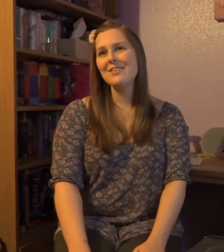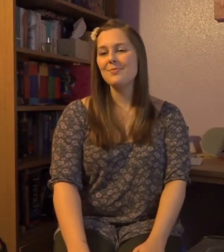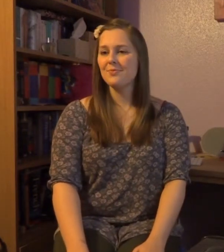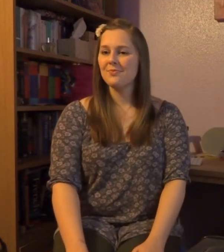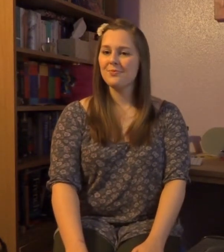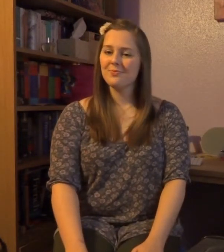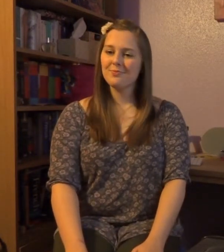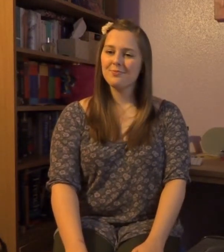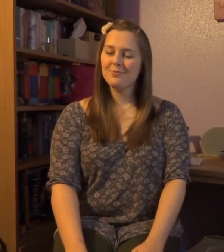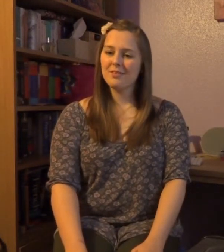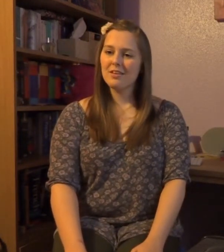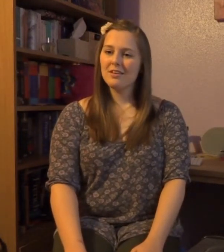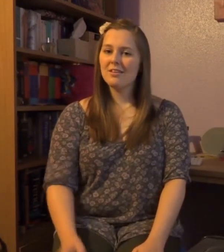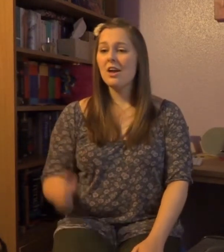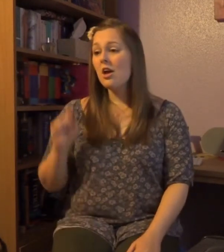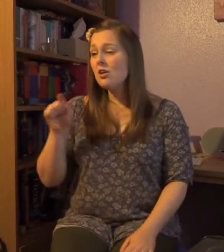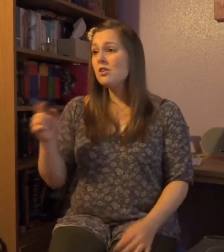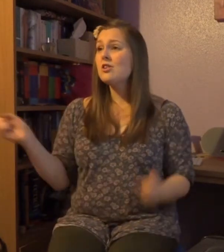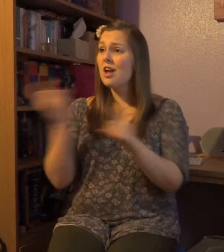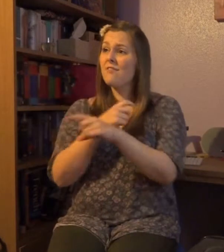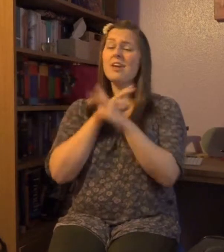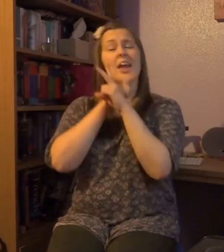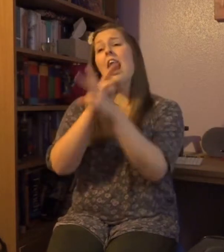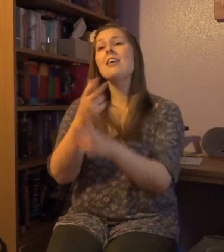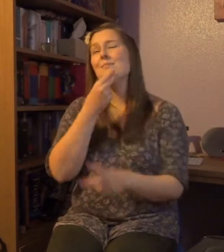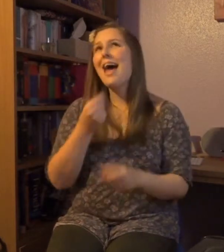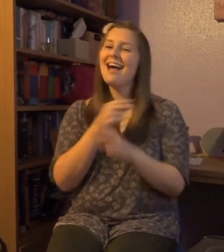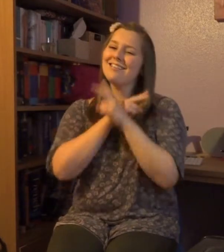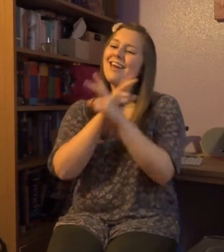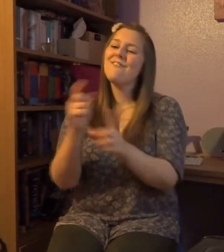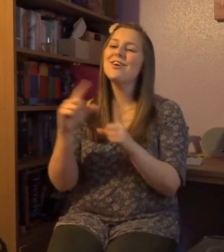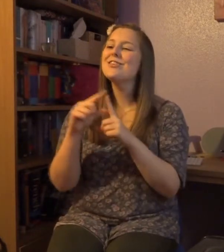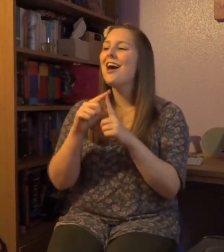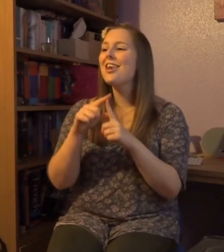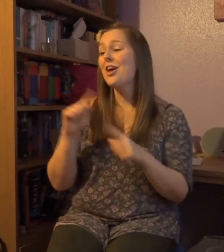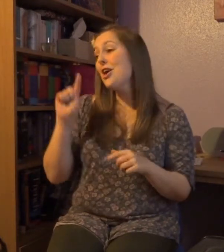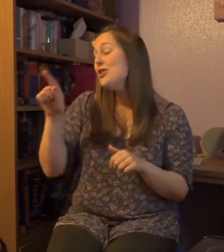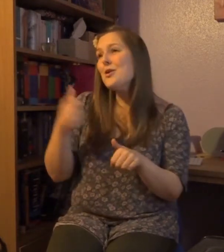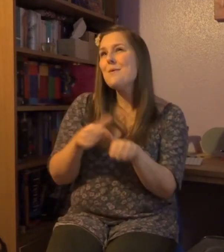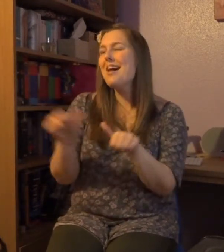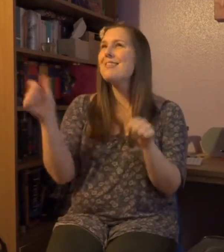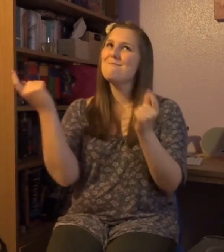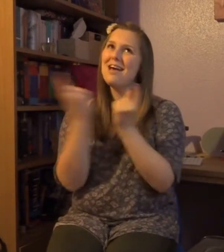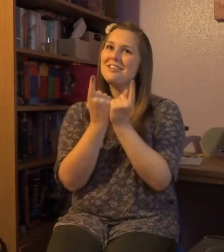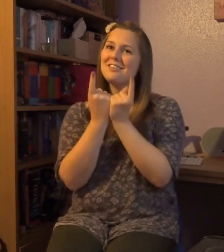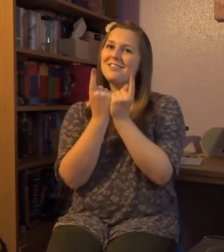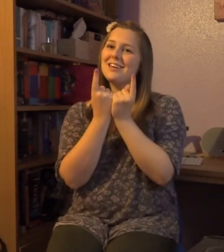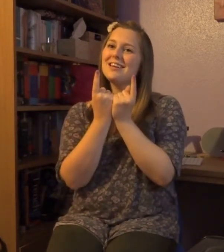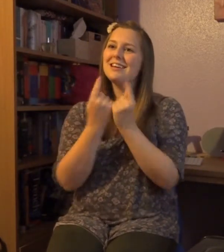You made a rebel of a careless man's careful daughter You are the best thing